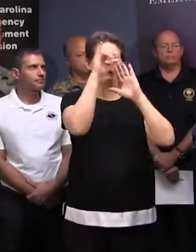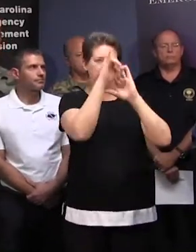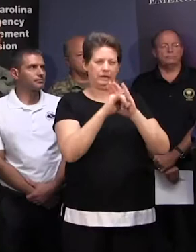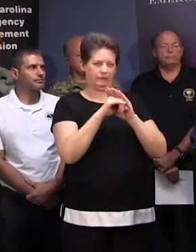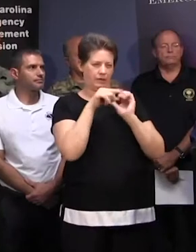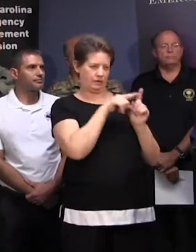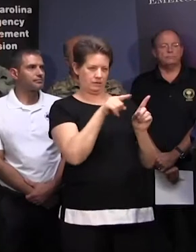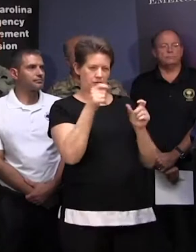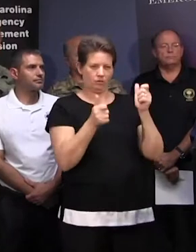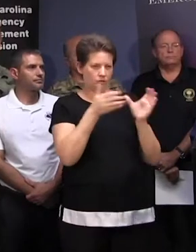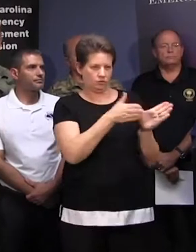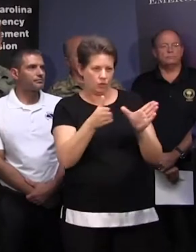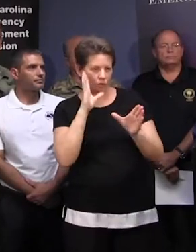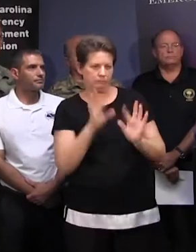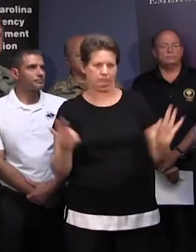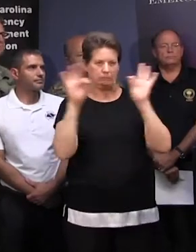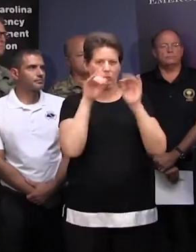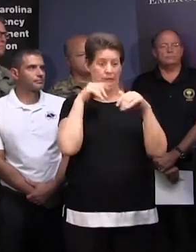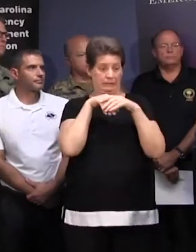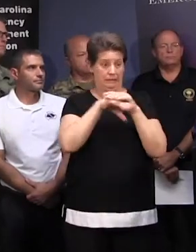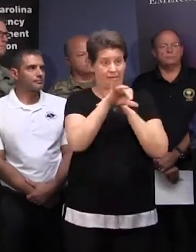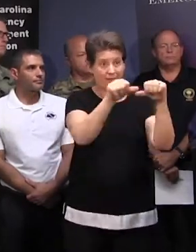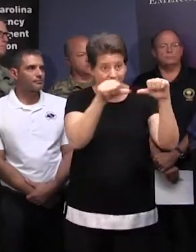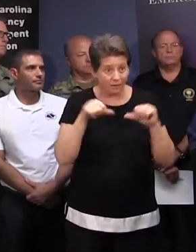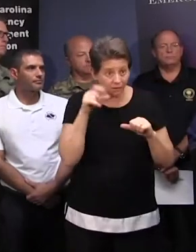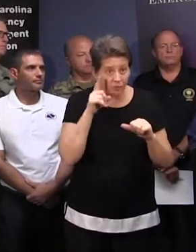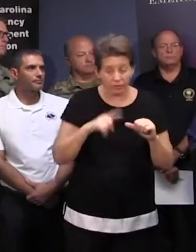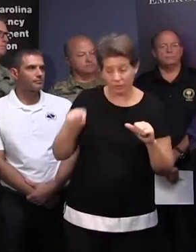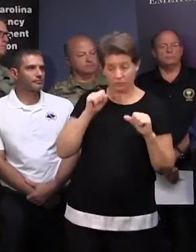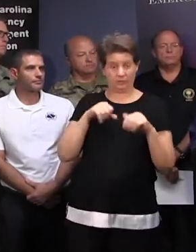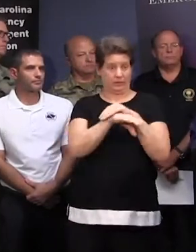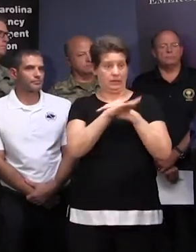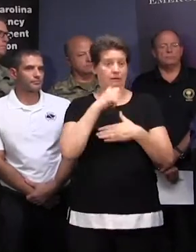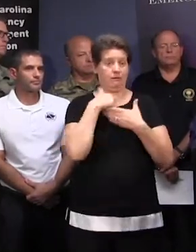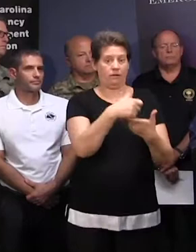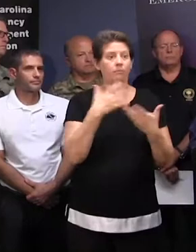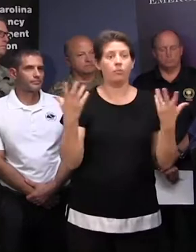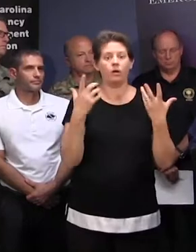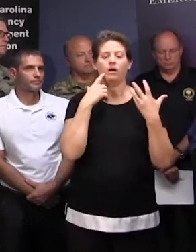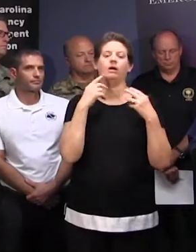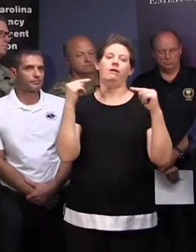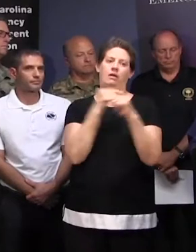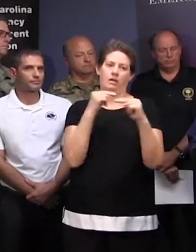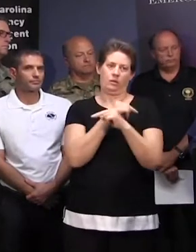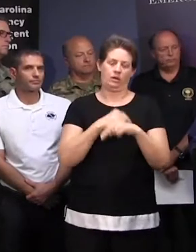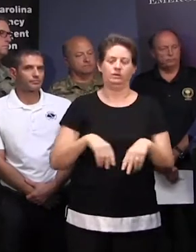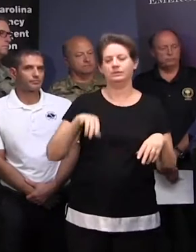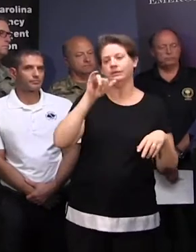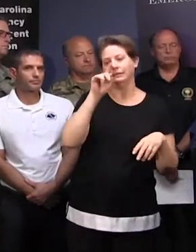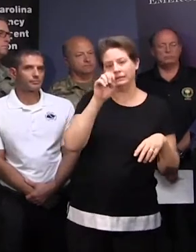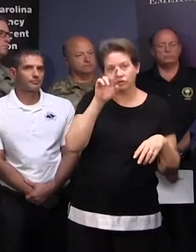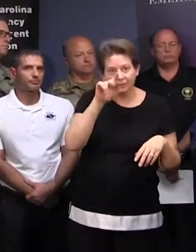priority routes of regaining access back into the area for the first responders, and that'll be our interstates, major highways,